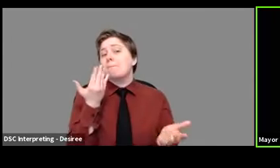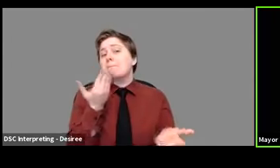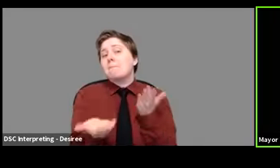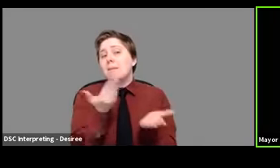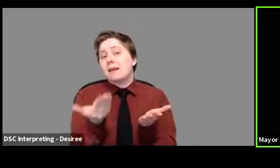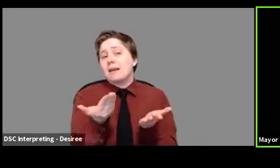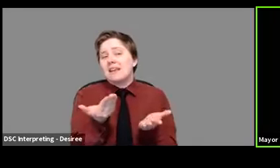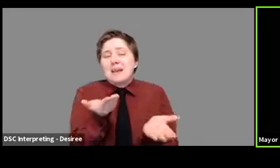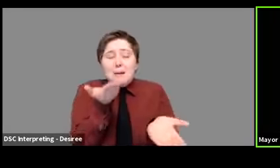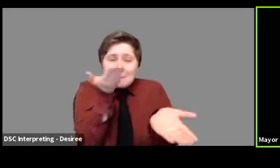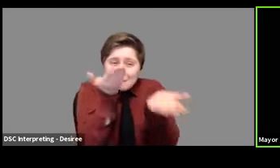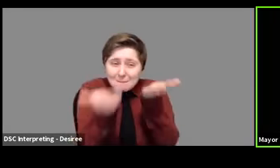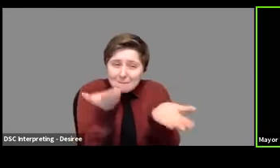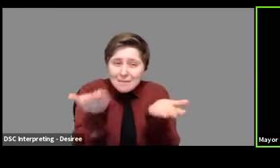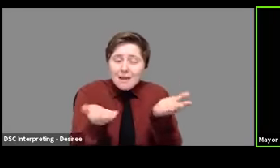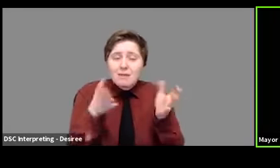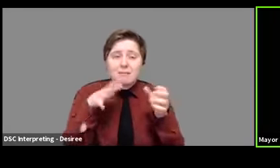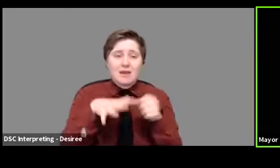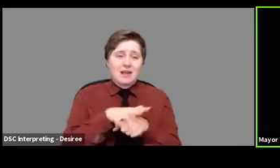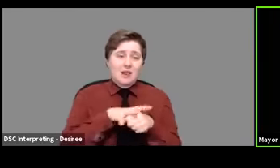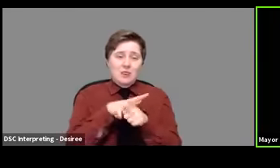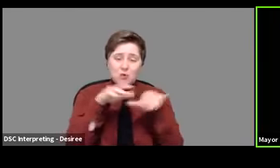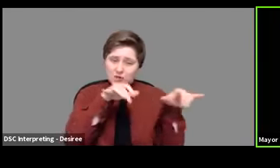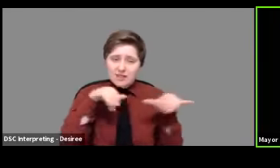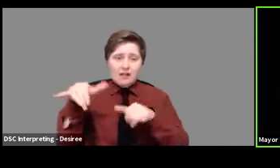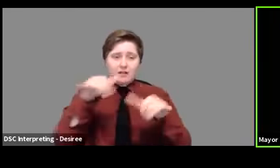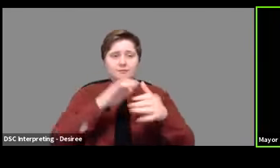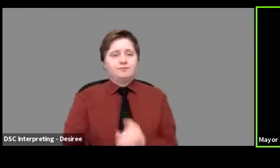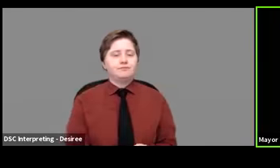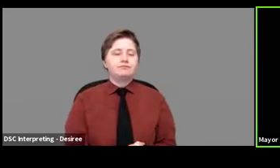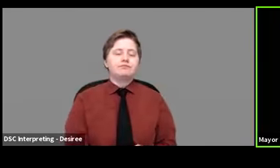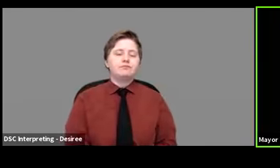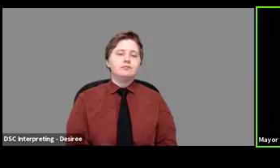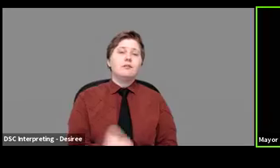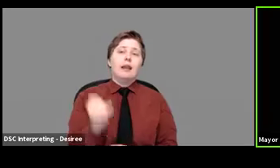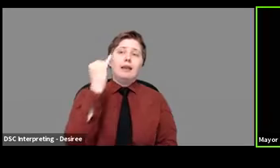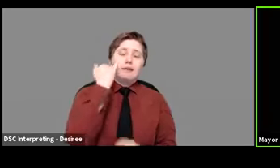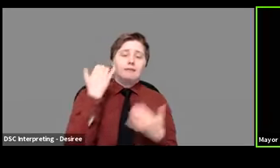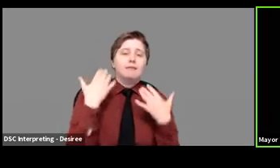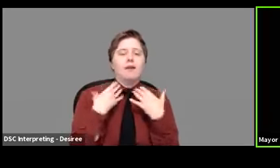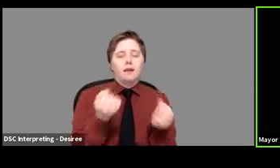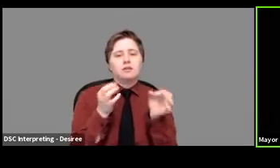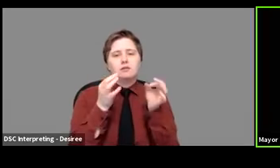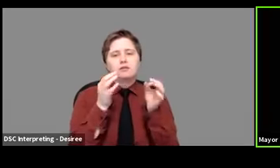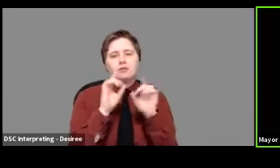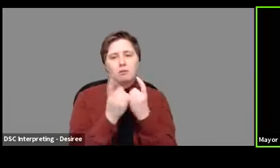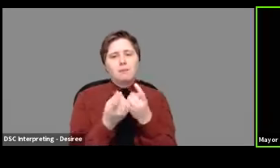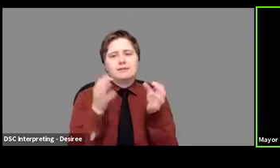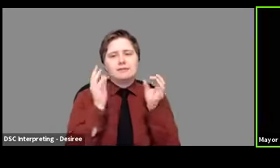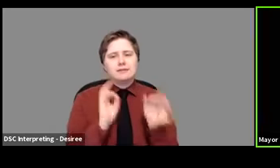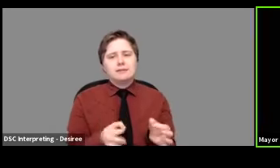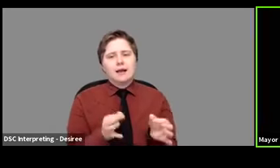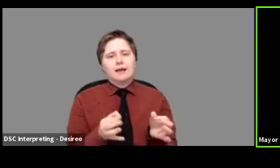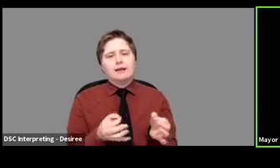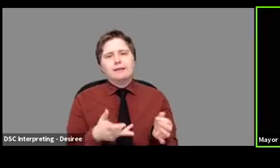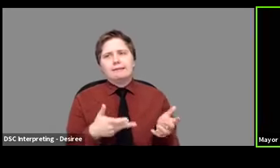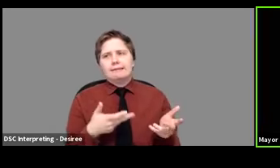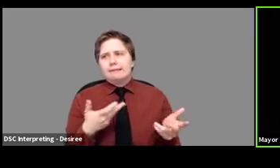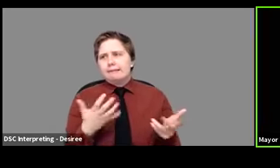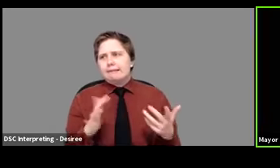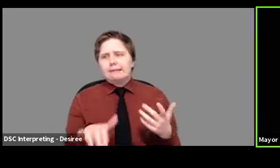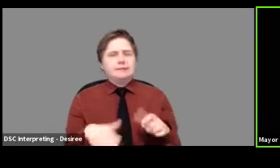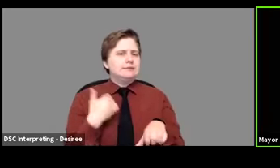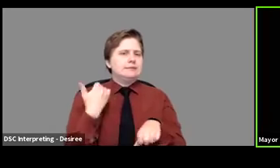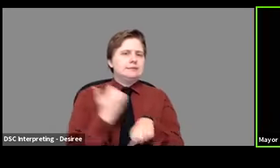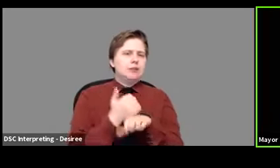might be a local standard. Let's say that the health department decides to establish